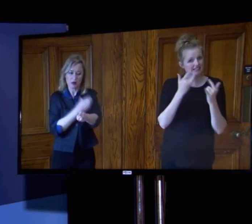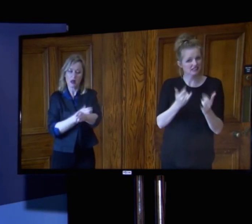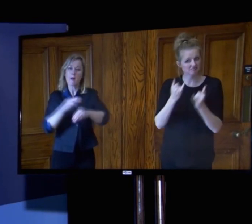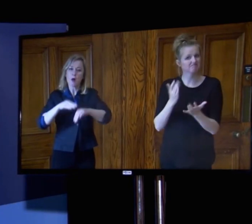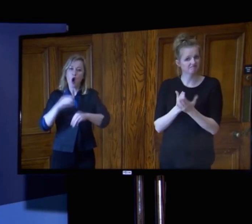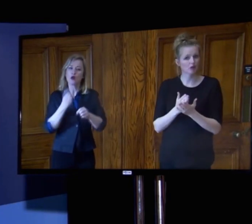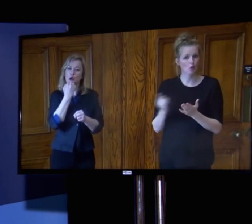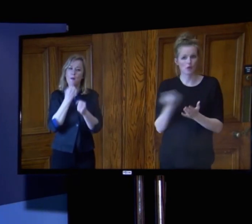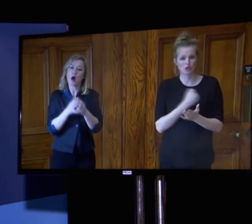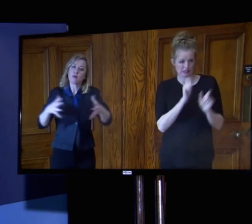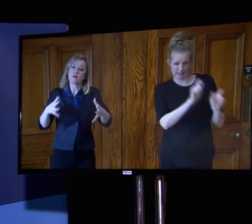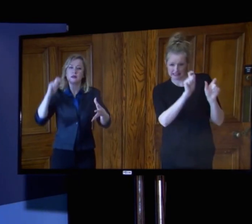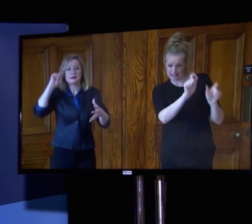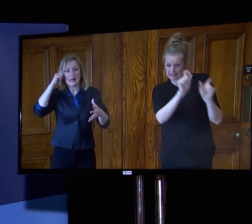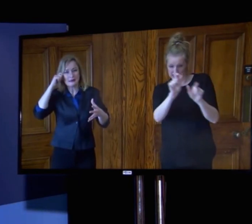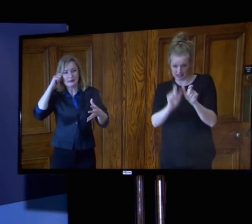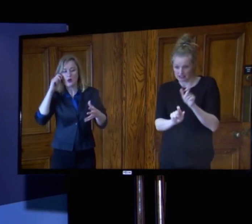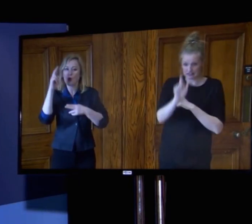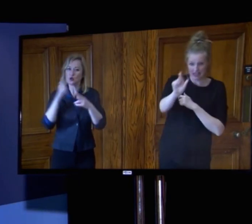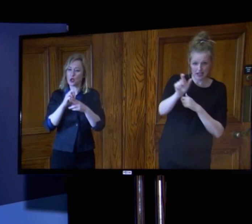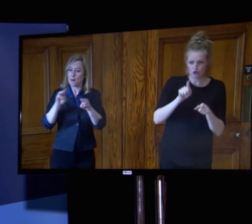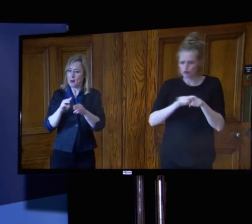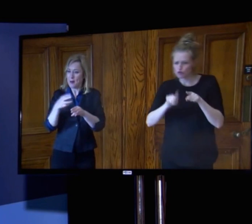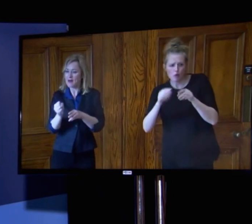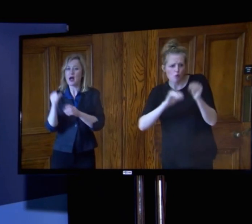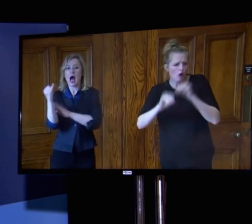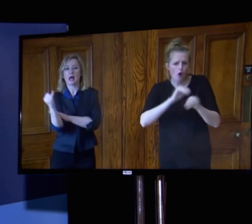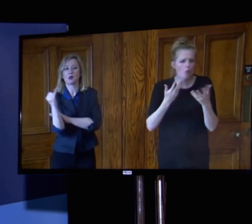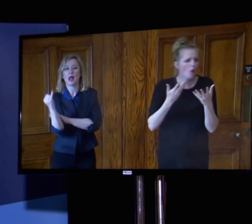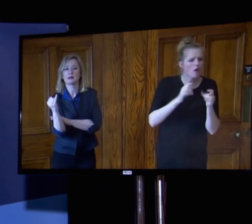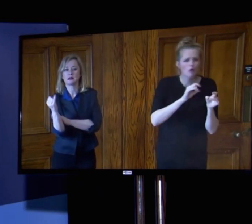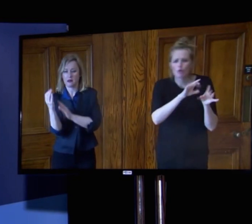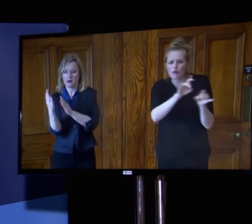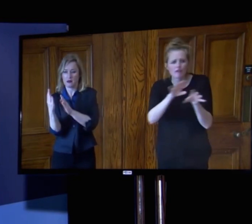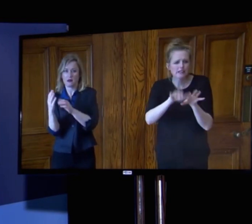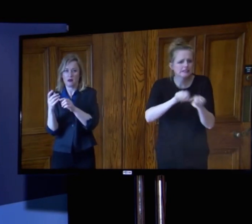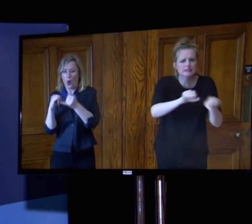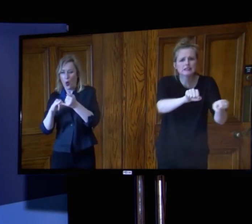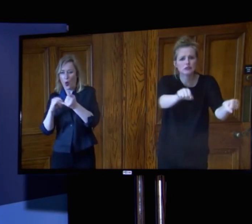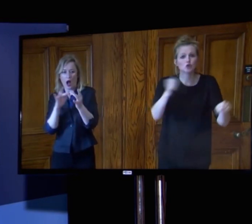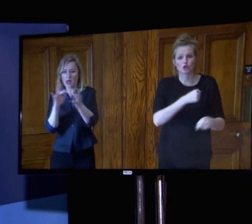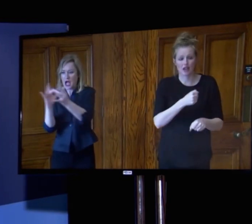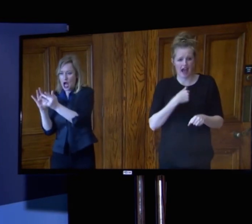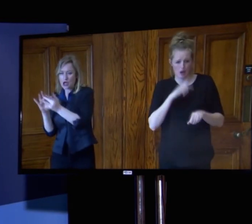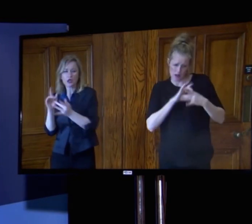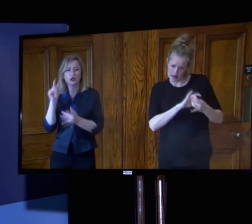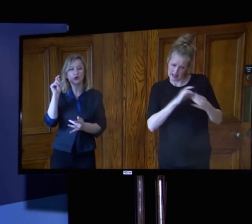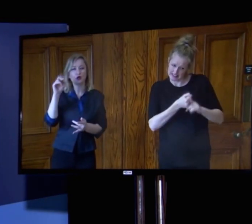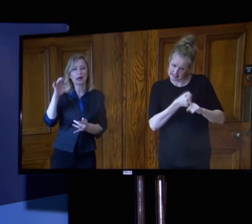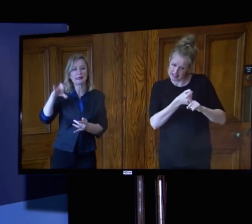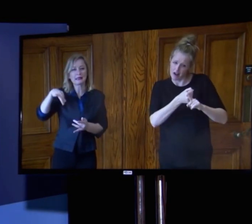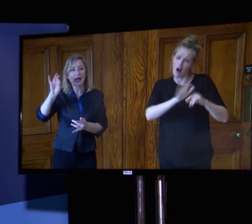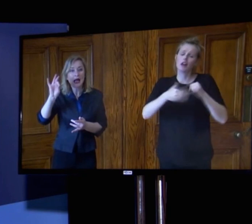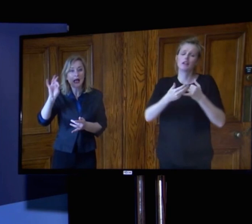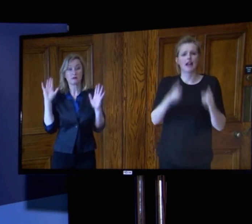isolating and tracing. I want us to get to that point and I'm going to continue to work with executive colleagues to make sure that we get to that point. Because this is